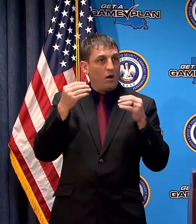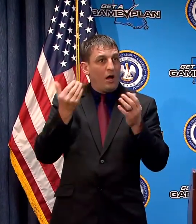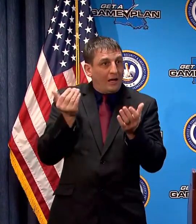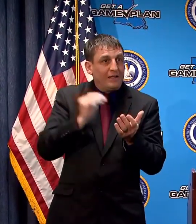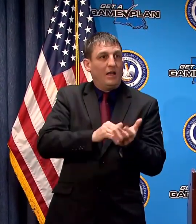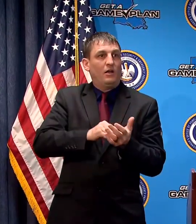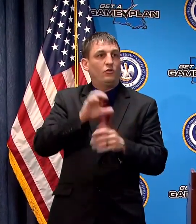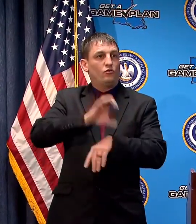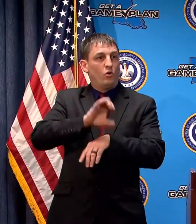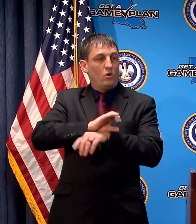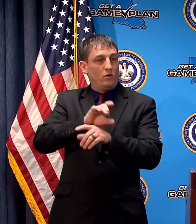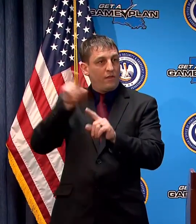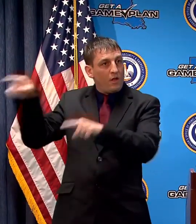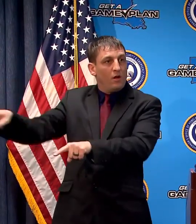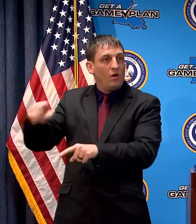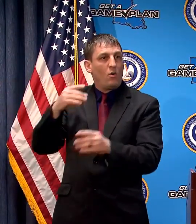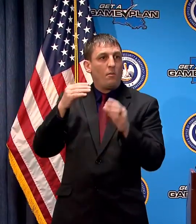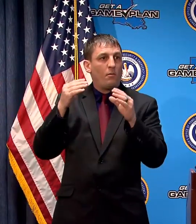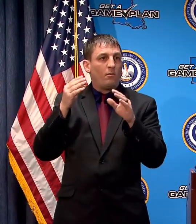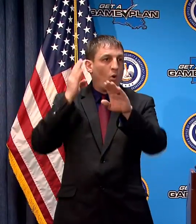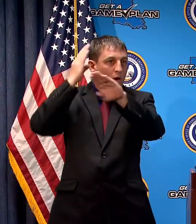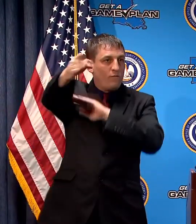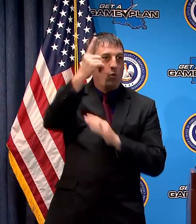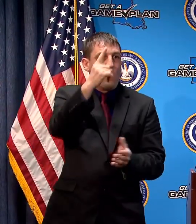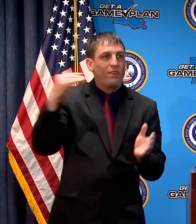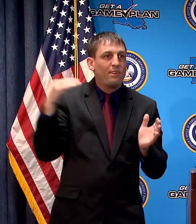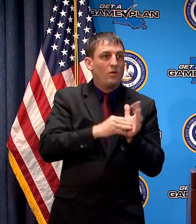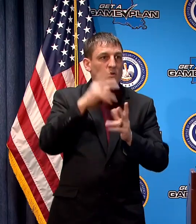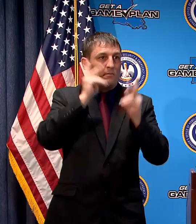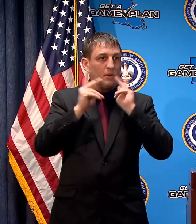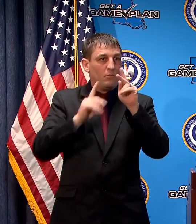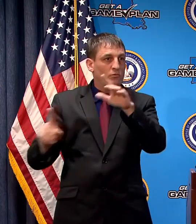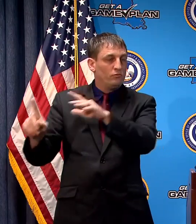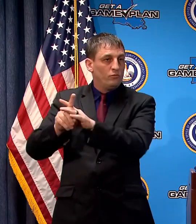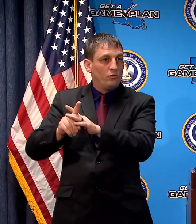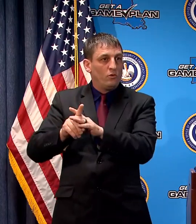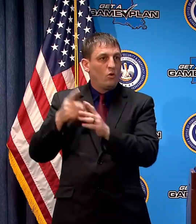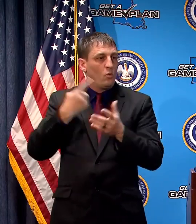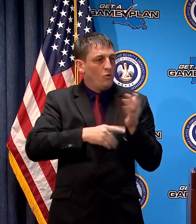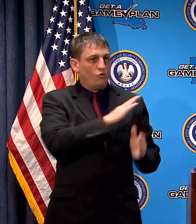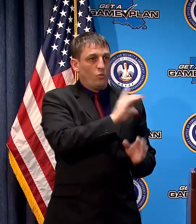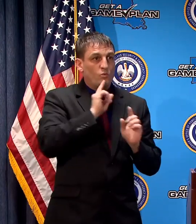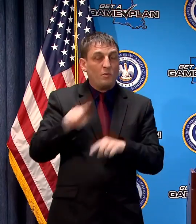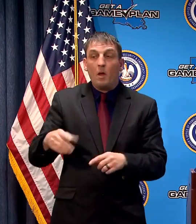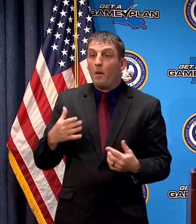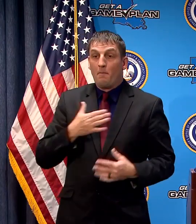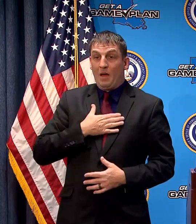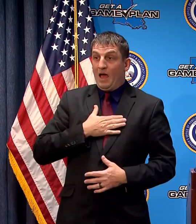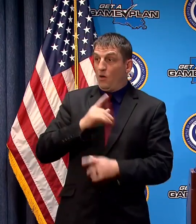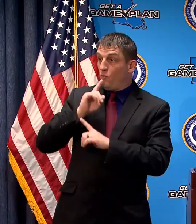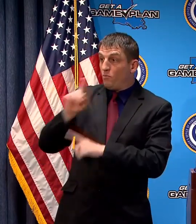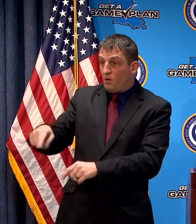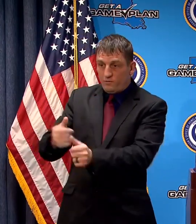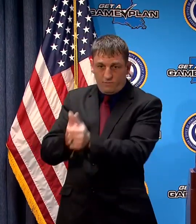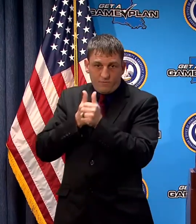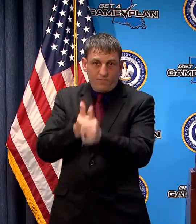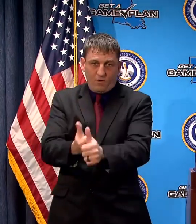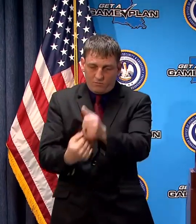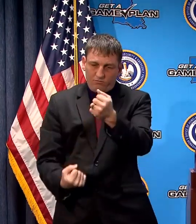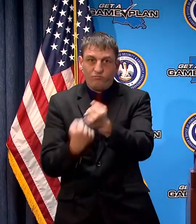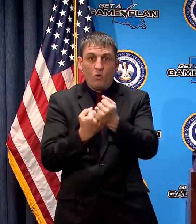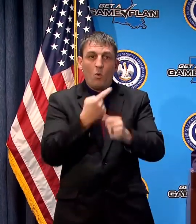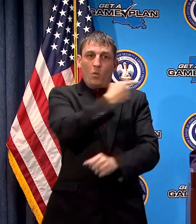that service what's your response to that well first of all my response is to reinforce what I've said here today